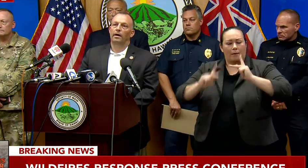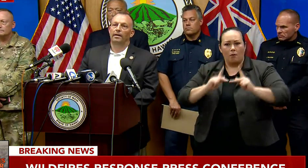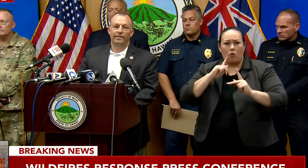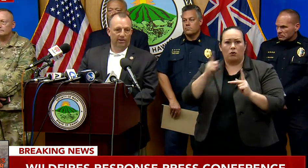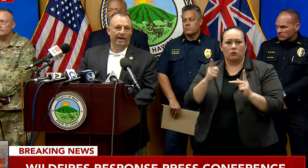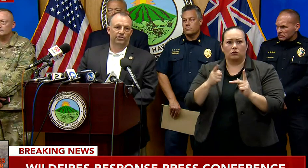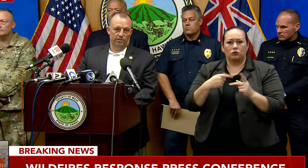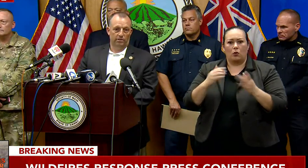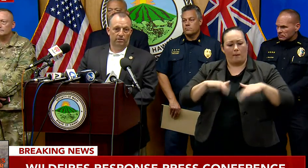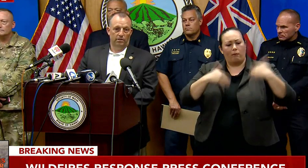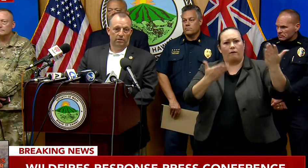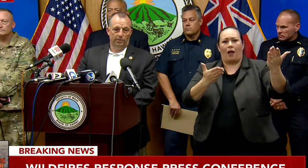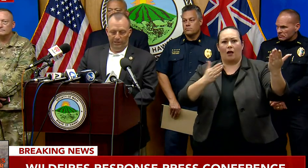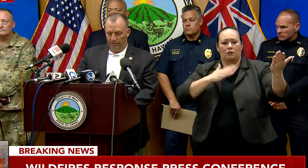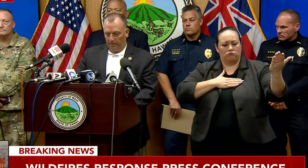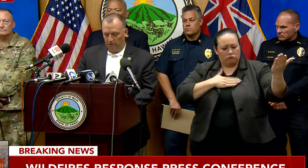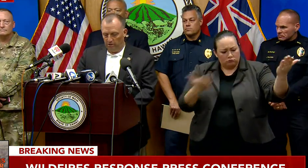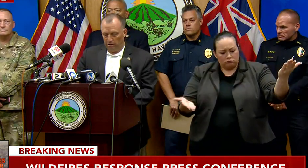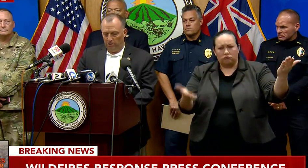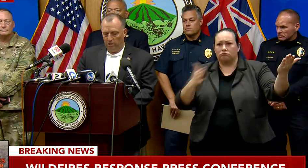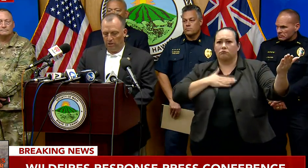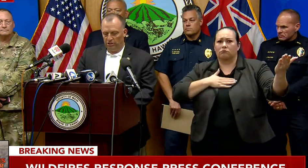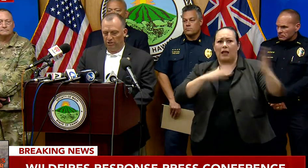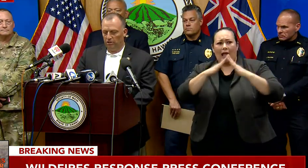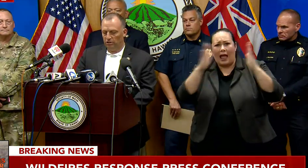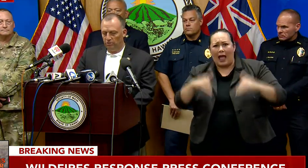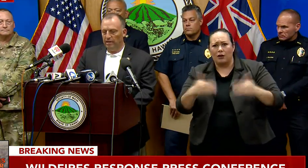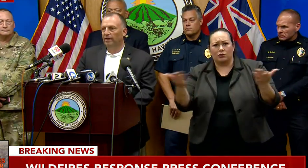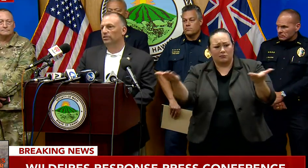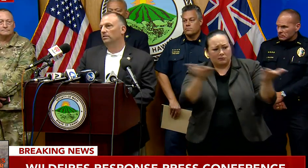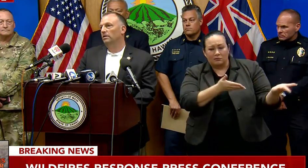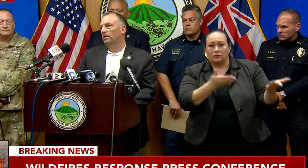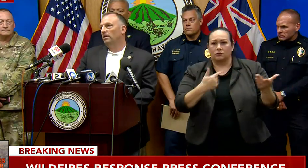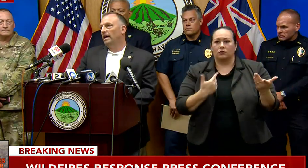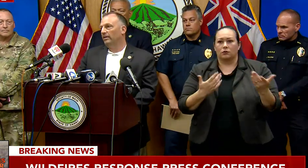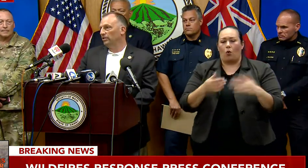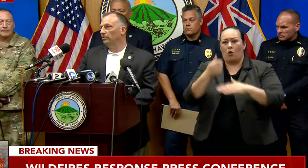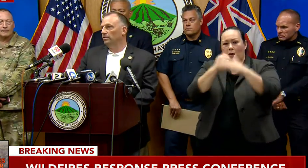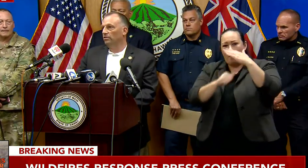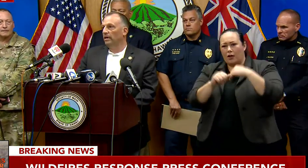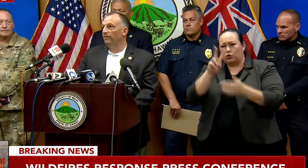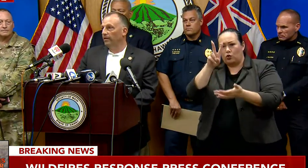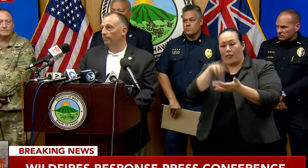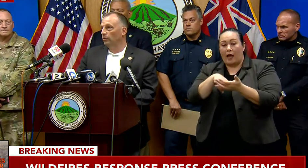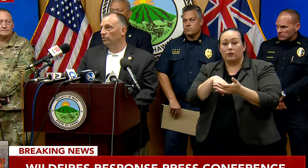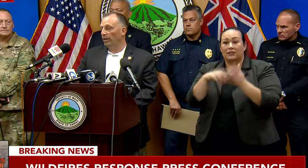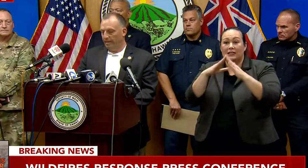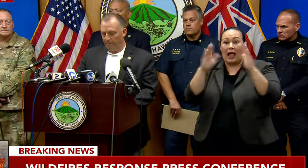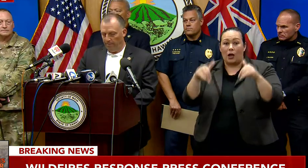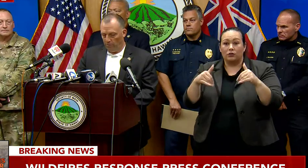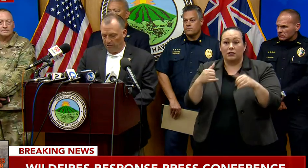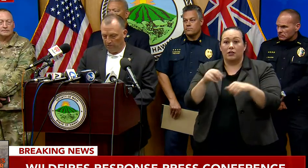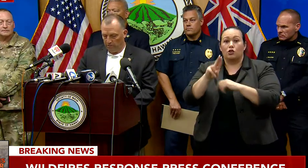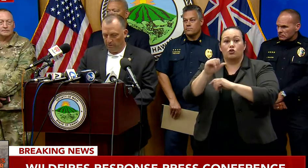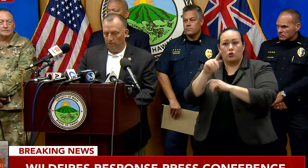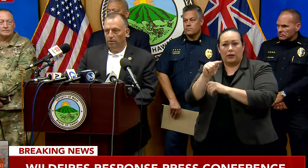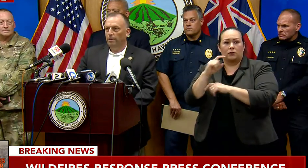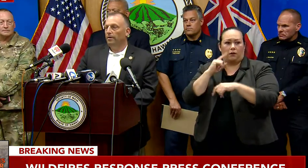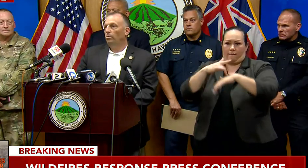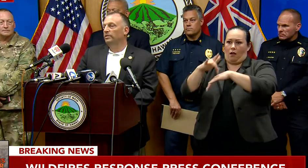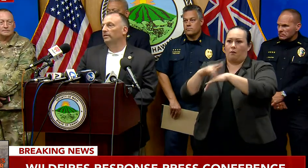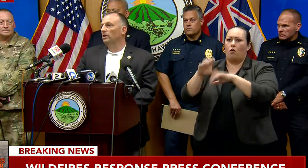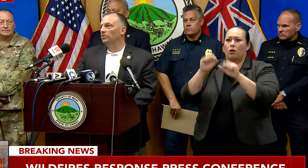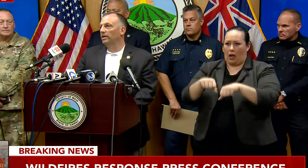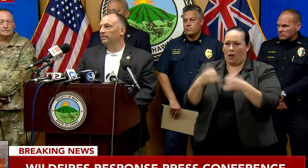their houses to be shared. So it's just under 2,000 housing units are now available so we can get people sheltered.